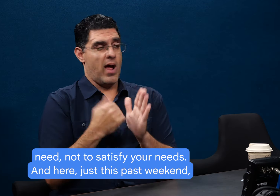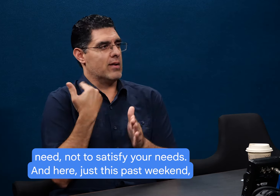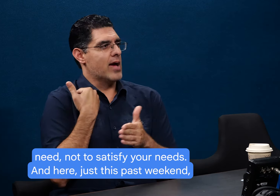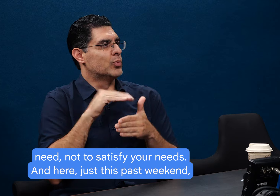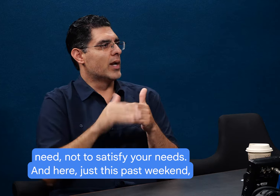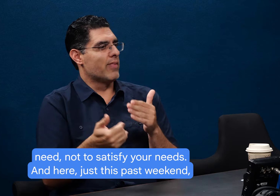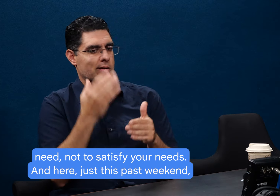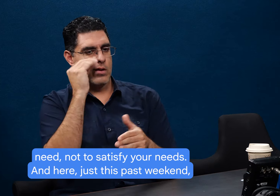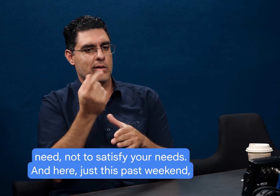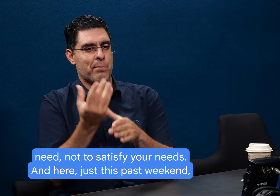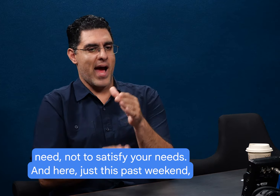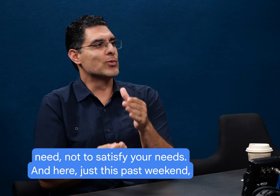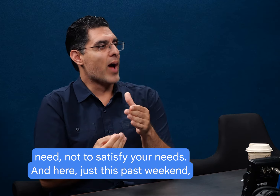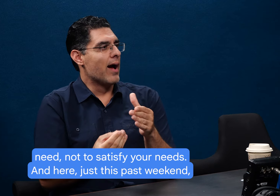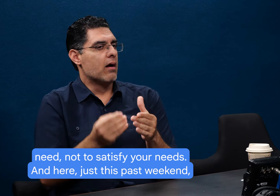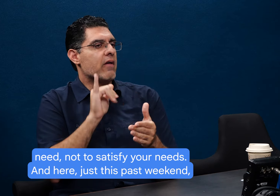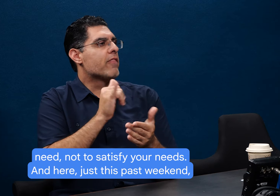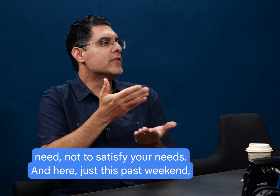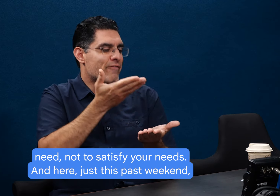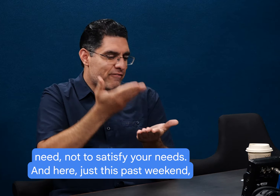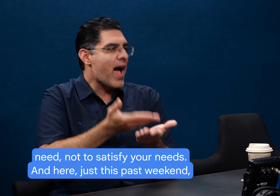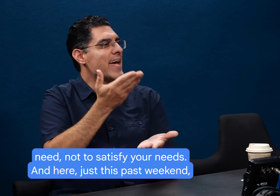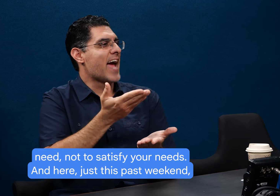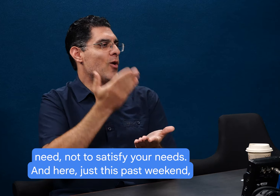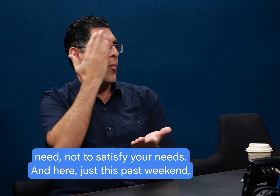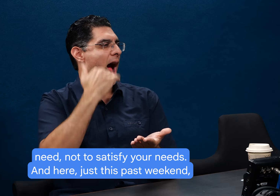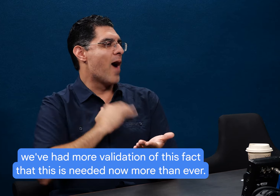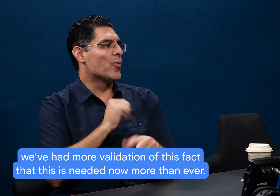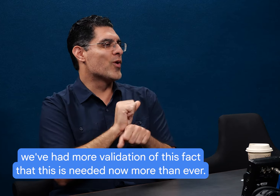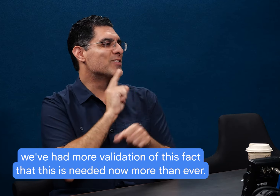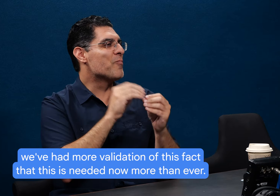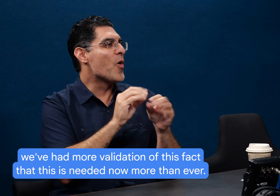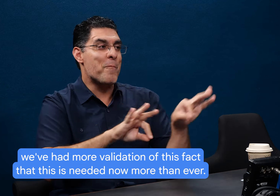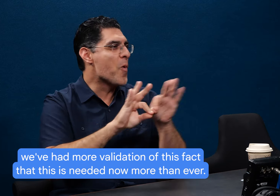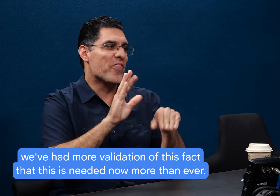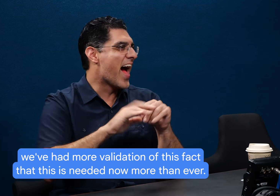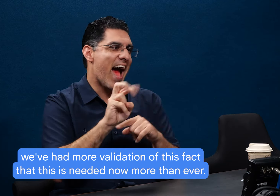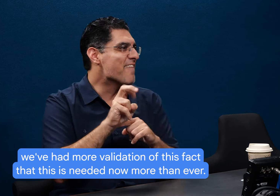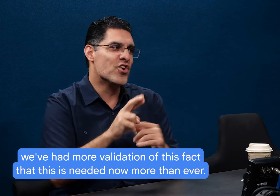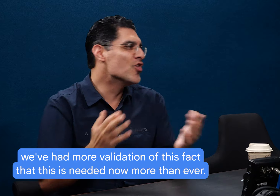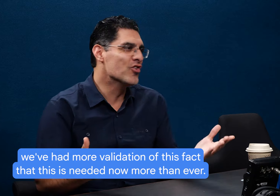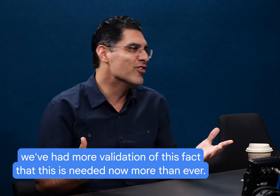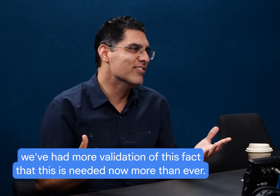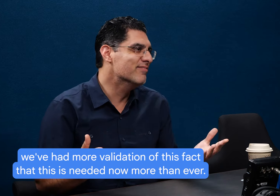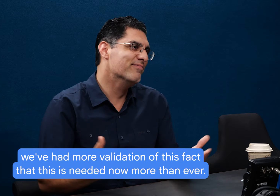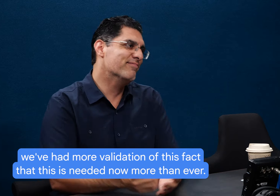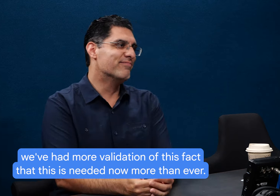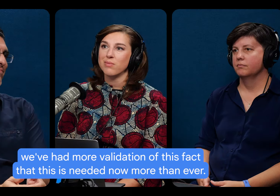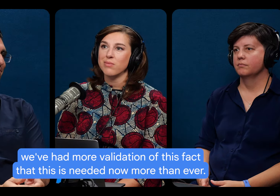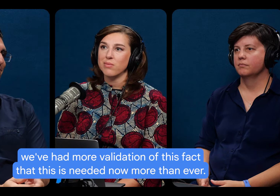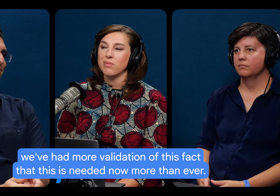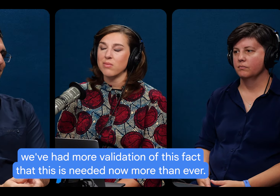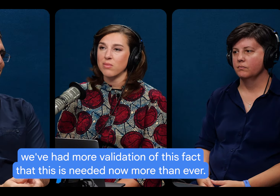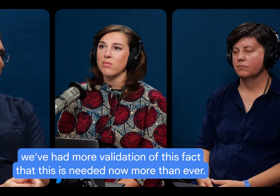they need, not to satisfy your needs. And here, just this past weekend, we've had more validation of this fact that this is